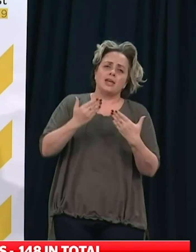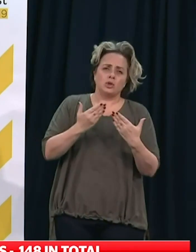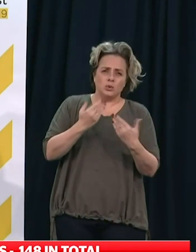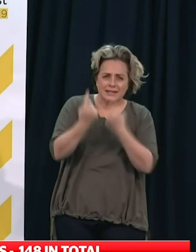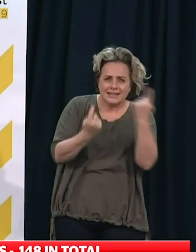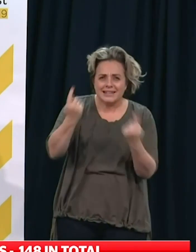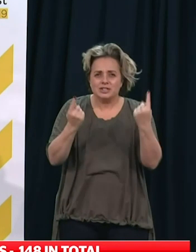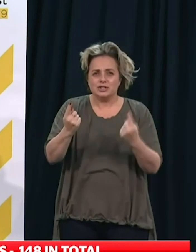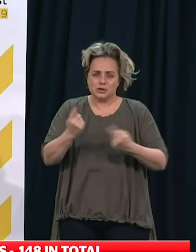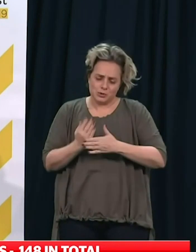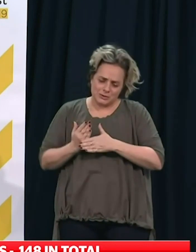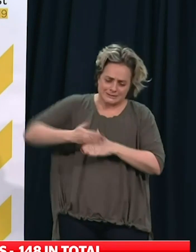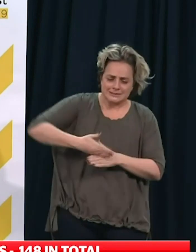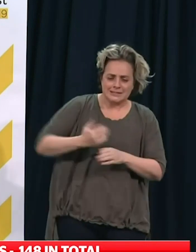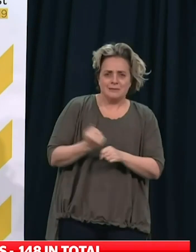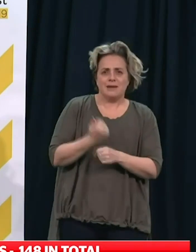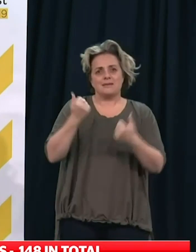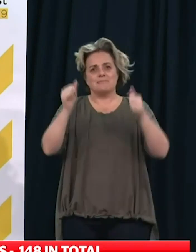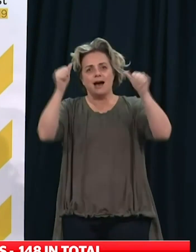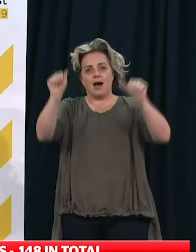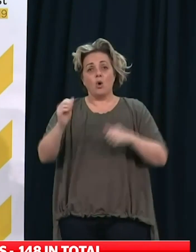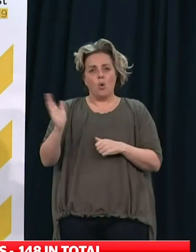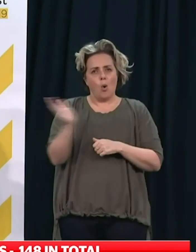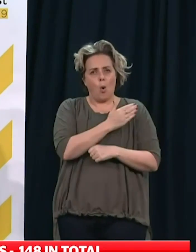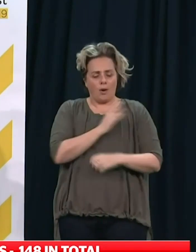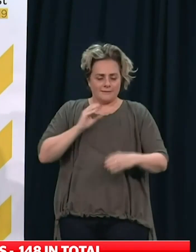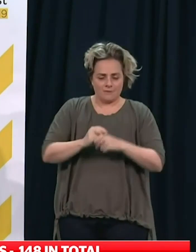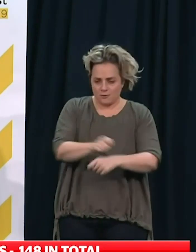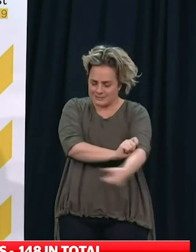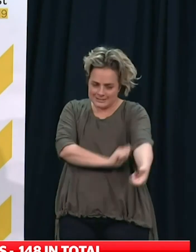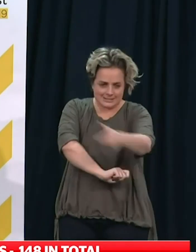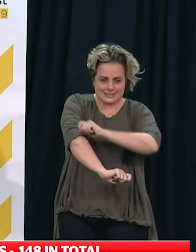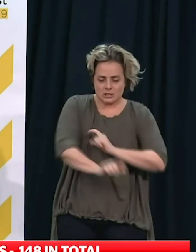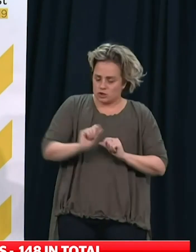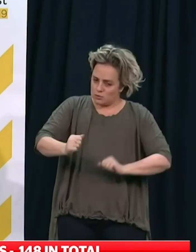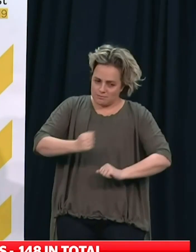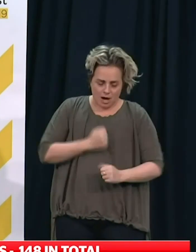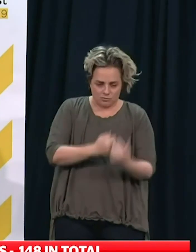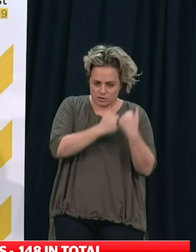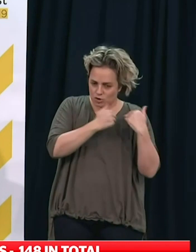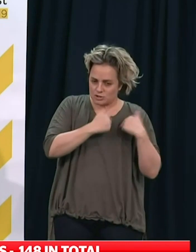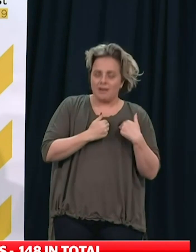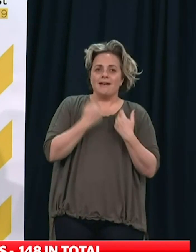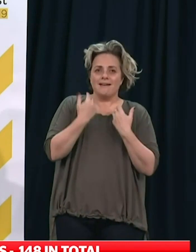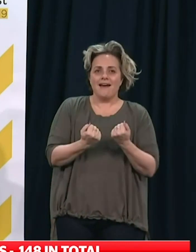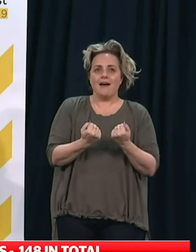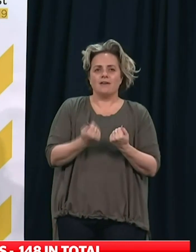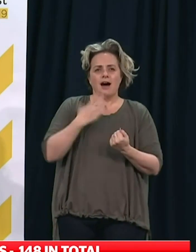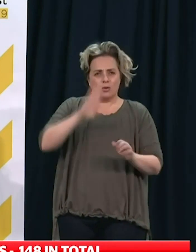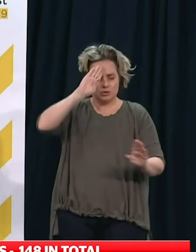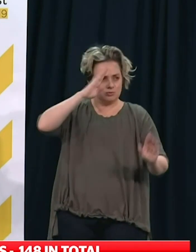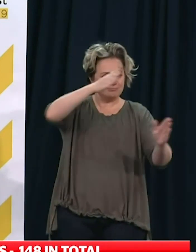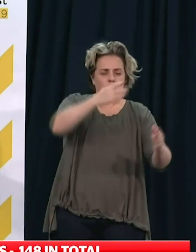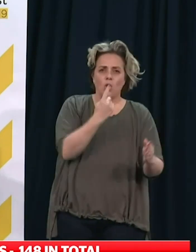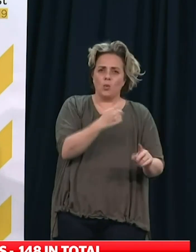everybody who has made that happen. Everybody is playing their part in New Zealand in this challenging time, but I want to acknowledge today one group in